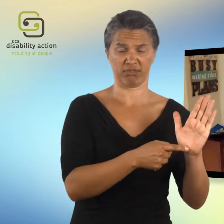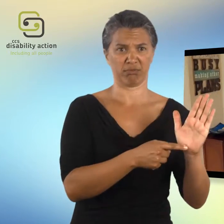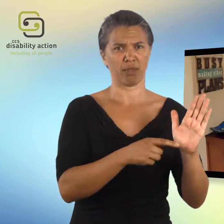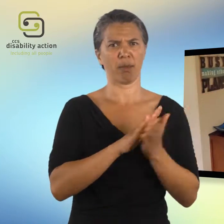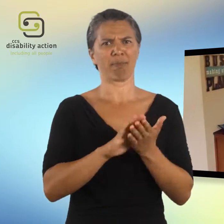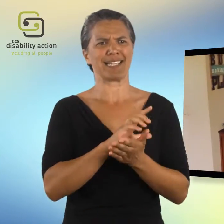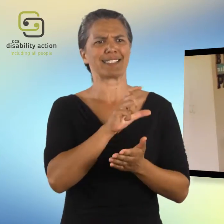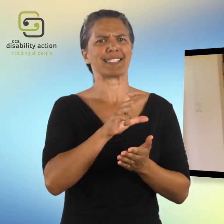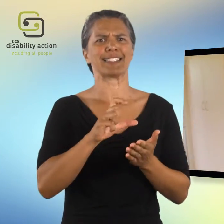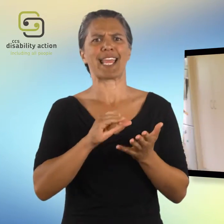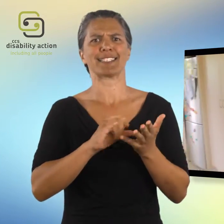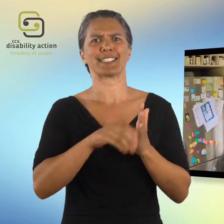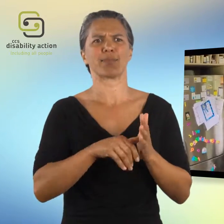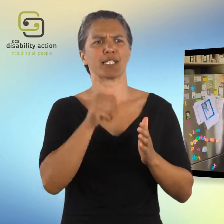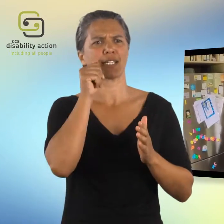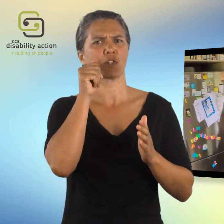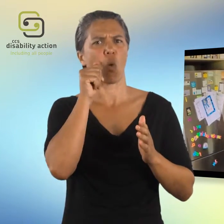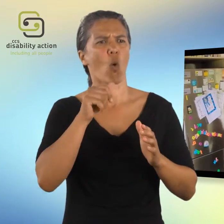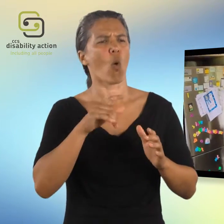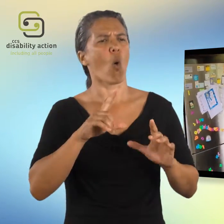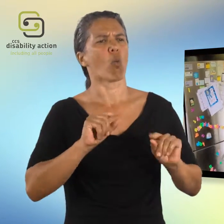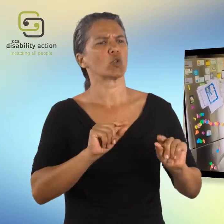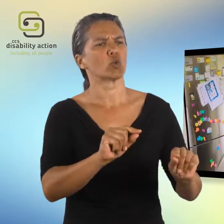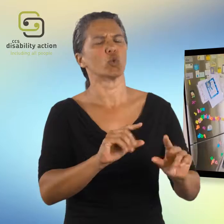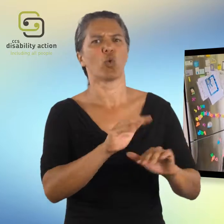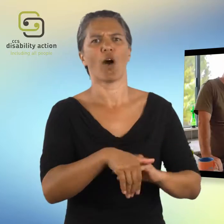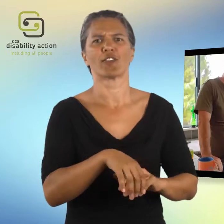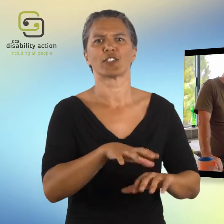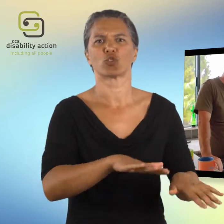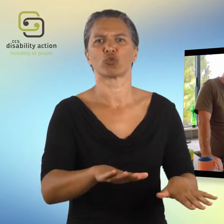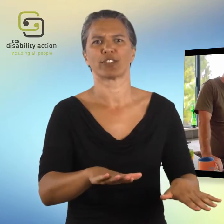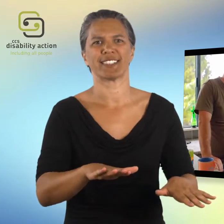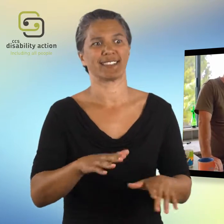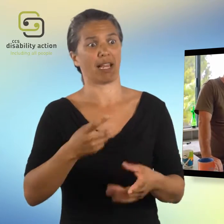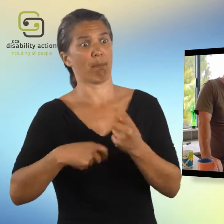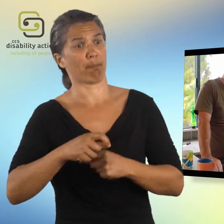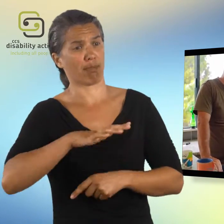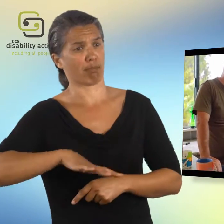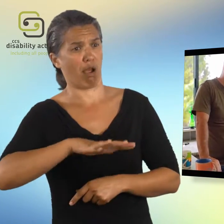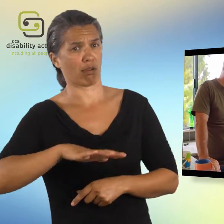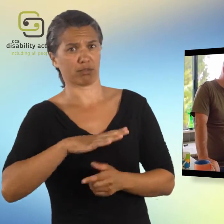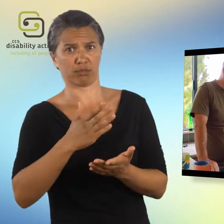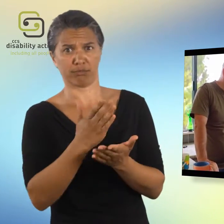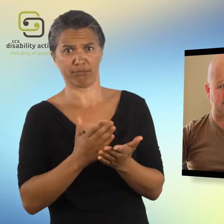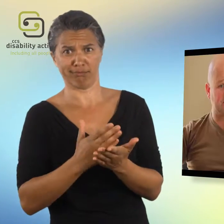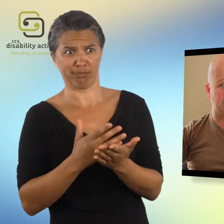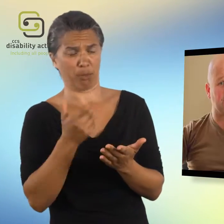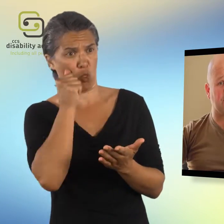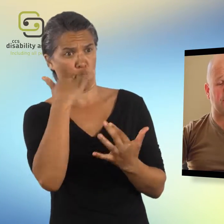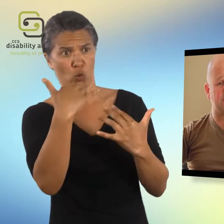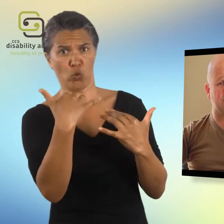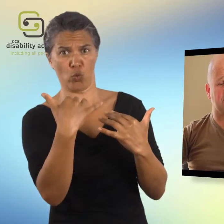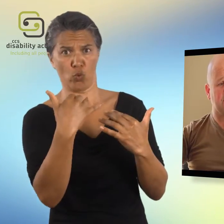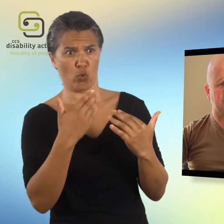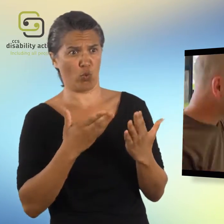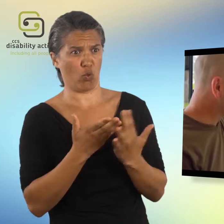what all our needs are with the children. That becomes part of your family almost, so they have a better understanding because they get to know